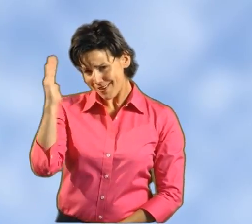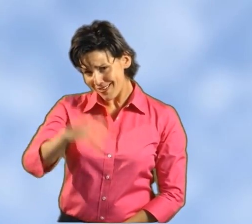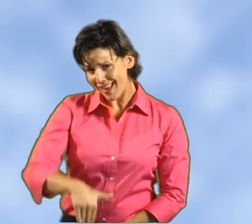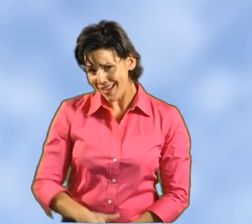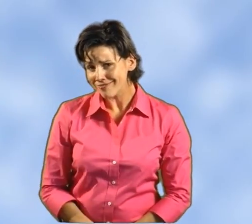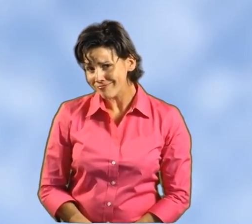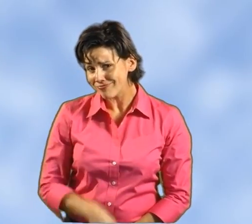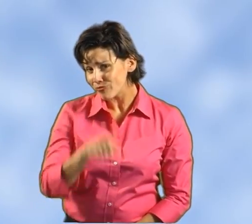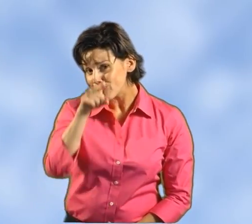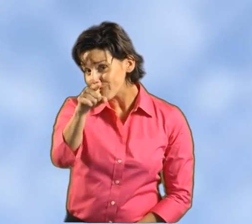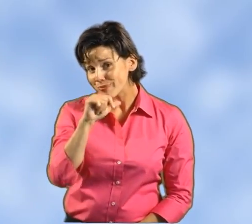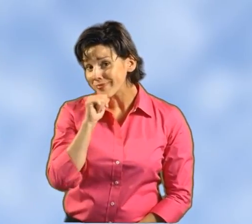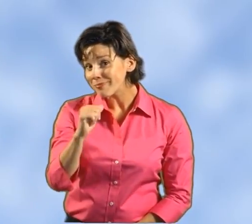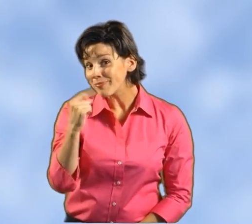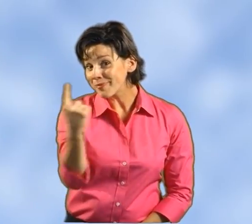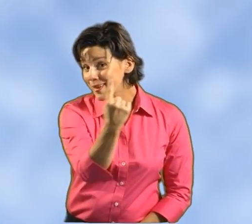And know that you are not alone.